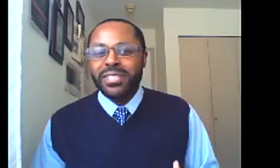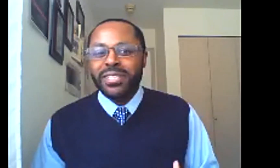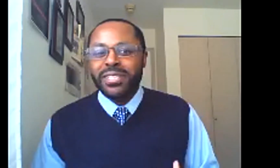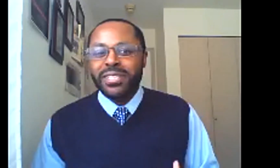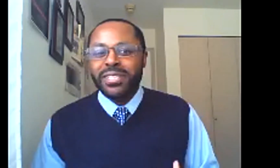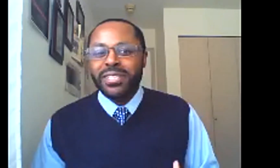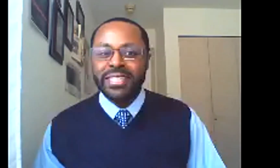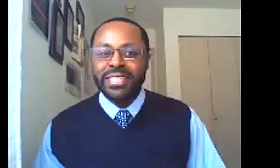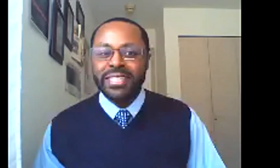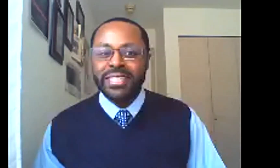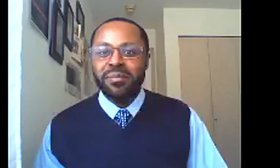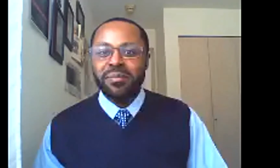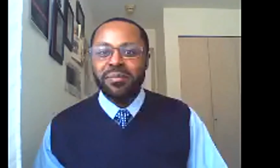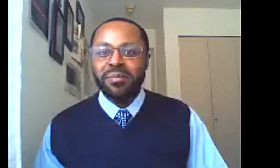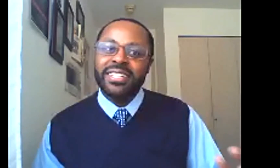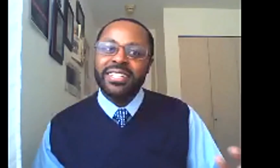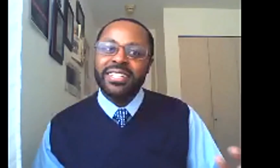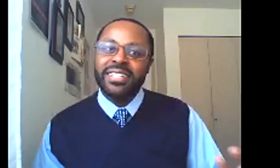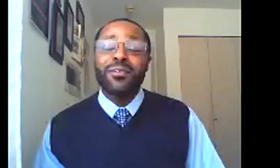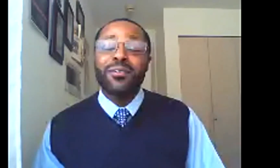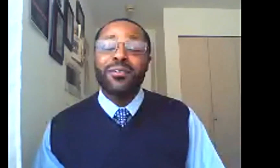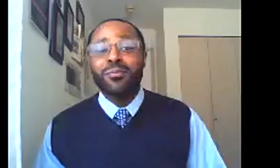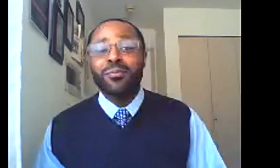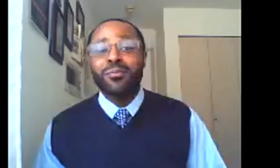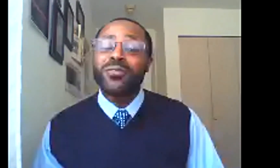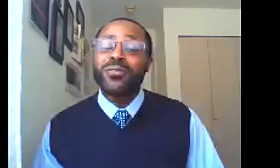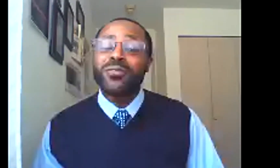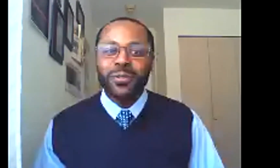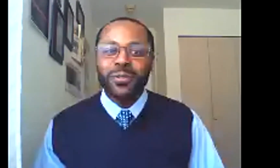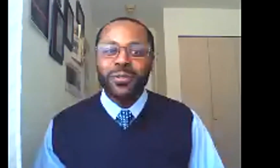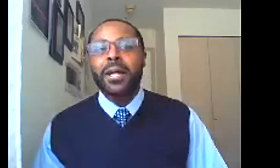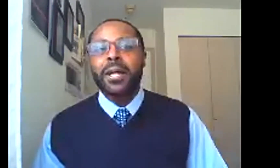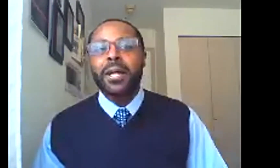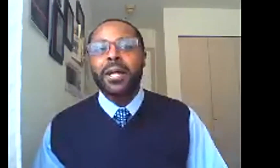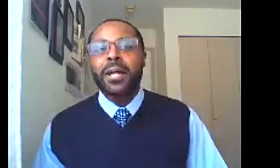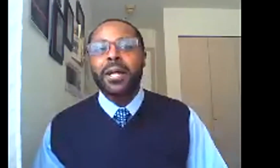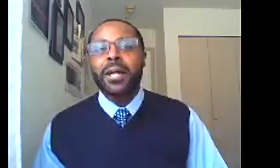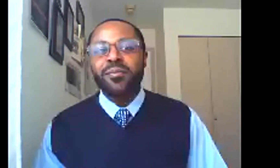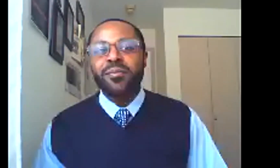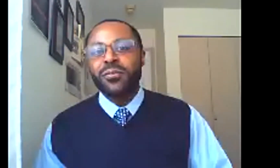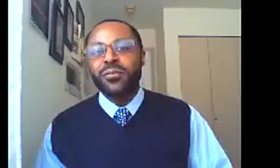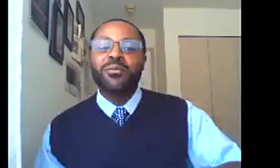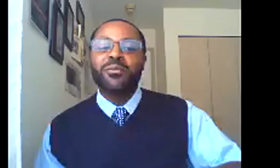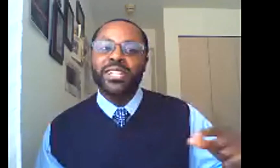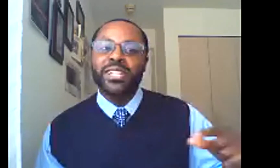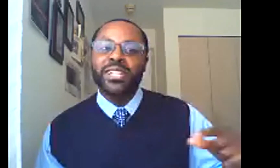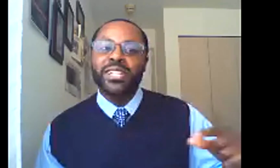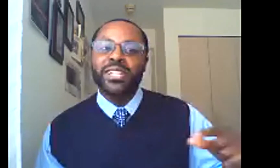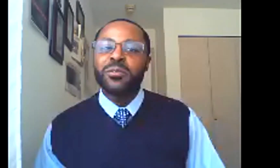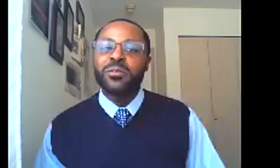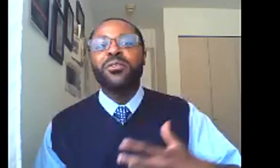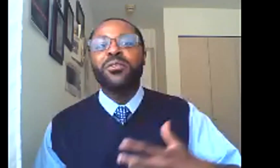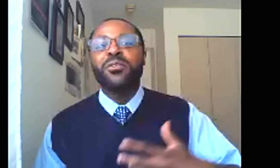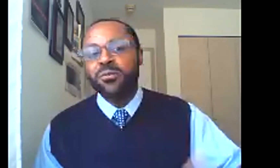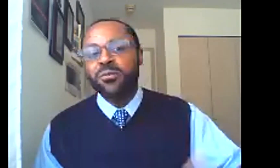so, you know, we expect to see some, some major shift and, and, sadly, uh, or for better or for worse, um, we, if we think more